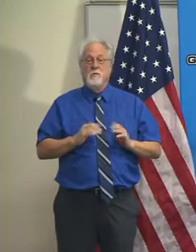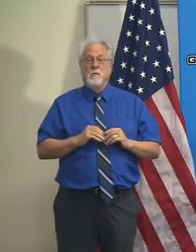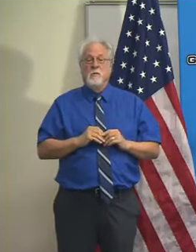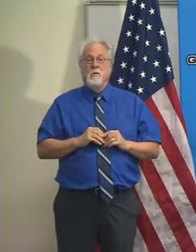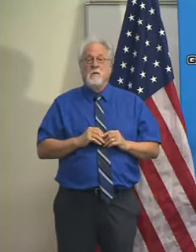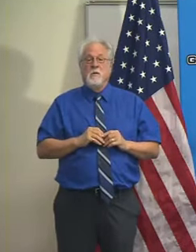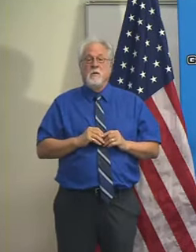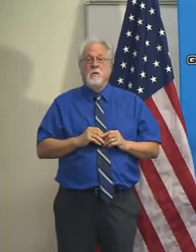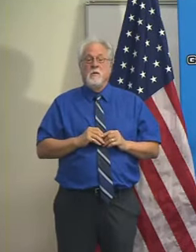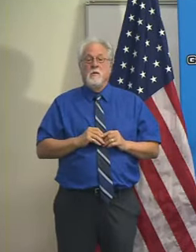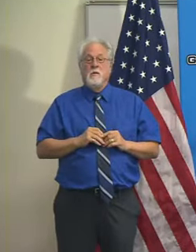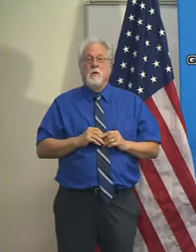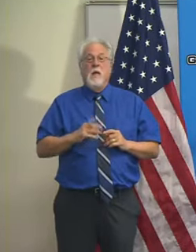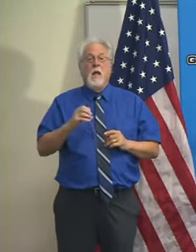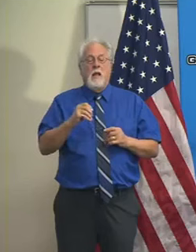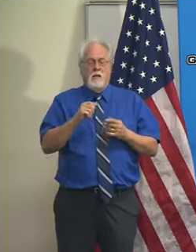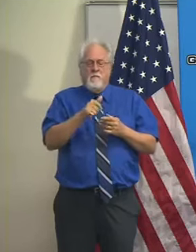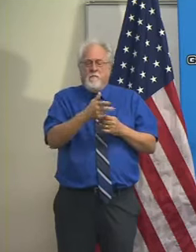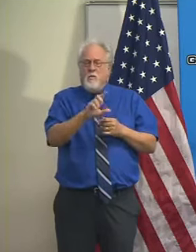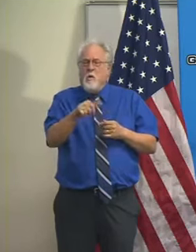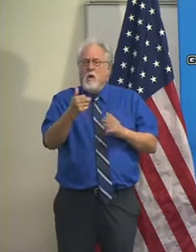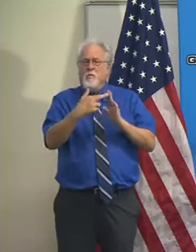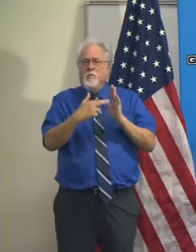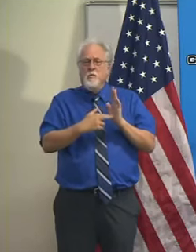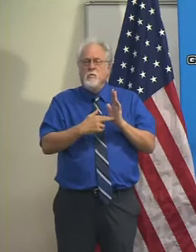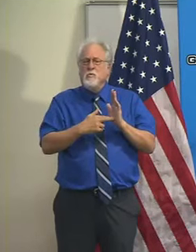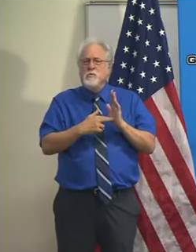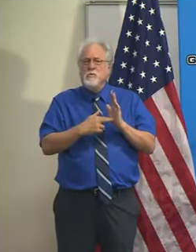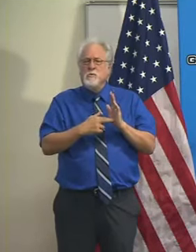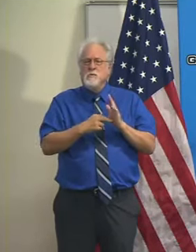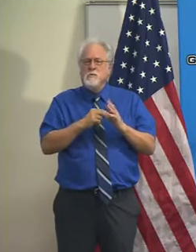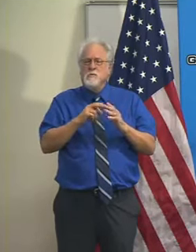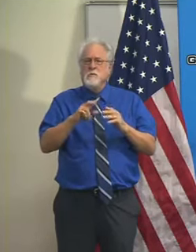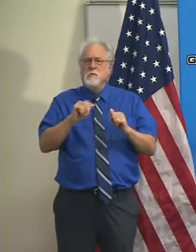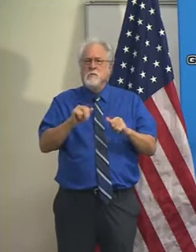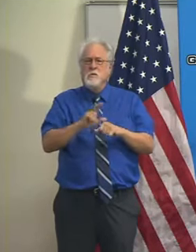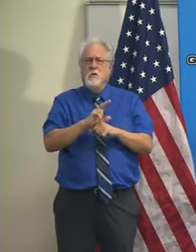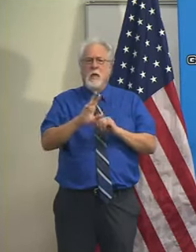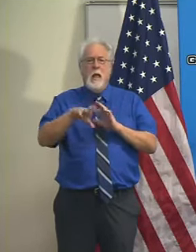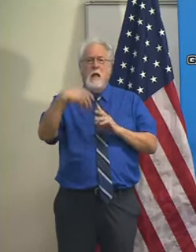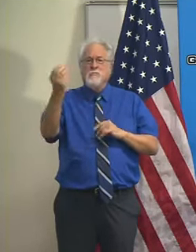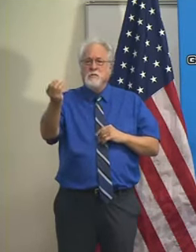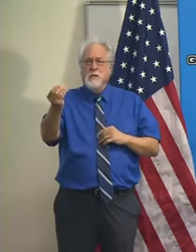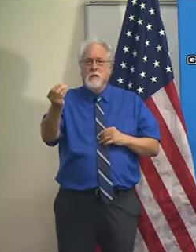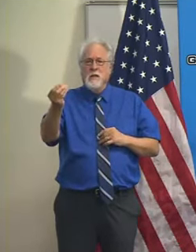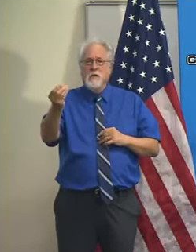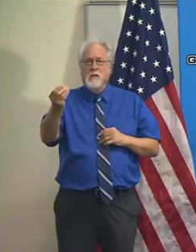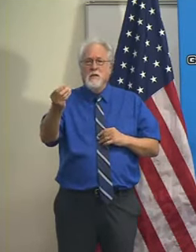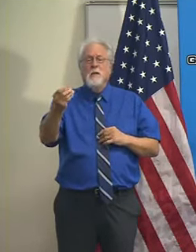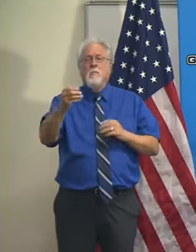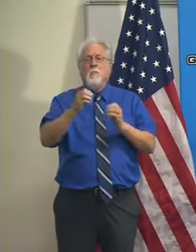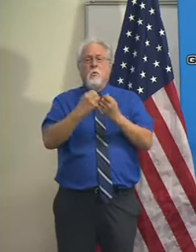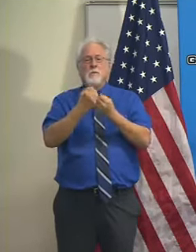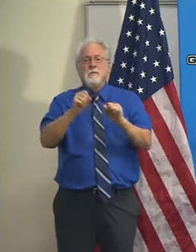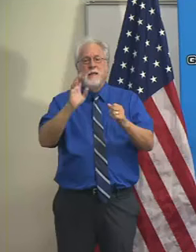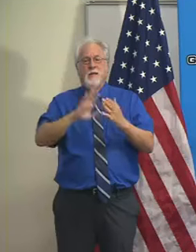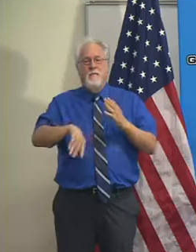And there's a few other rules that apply. Outdoors, safer than indoors.